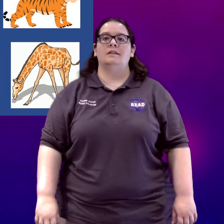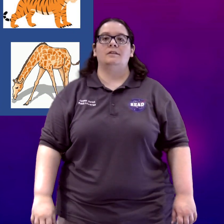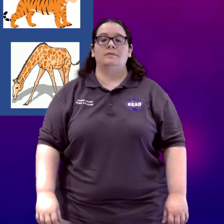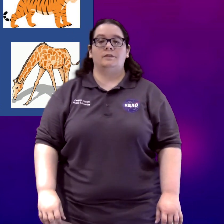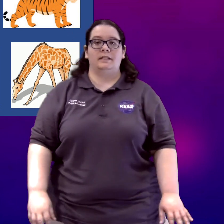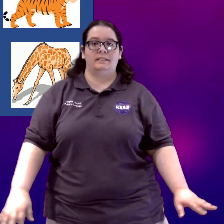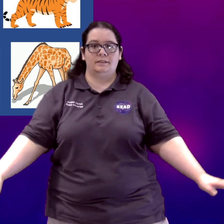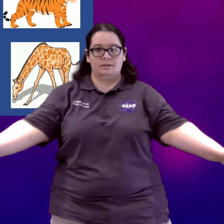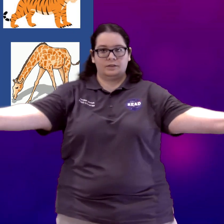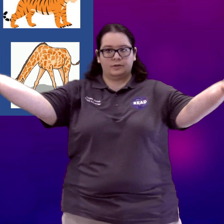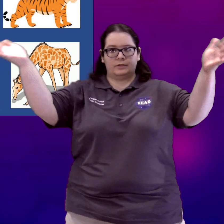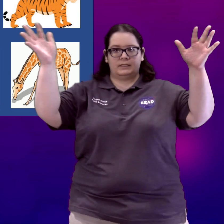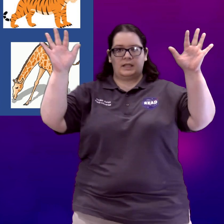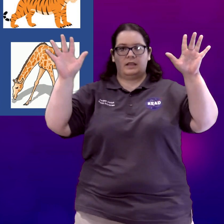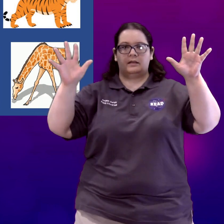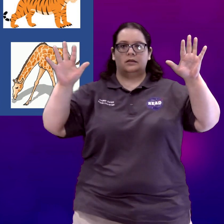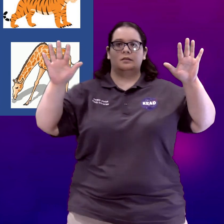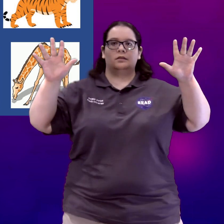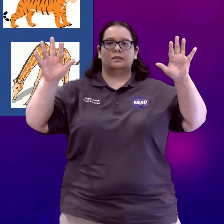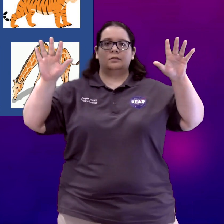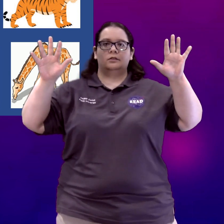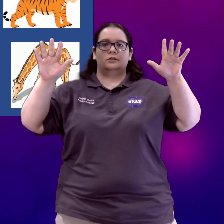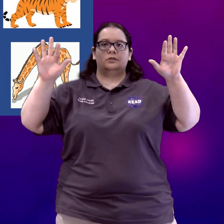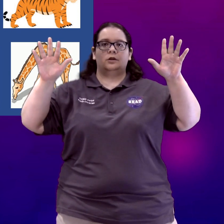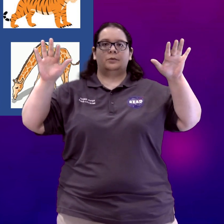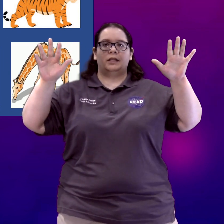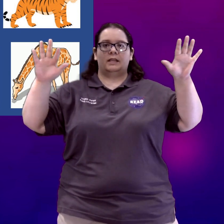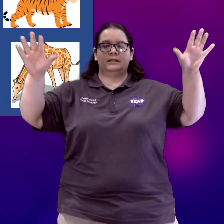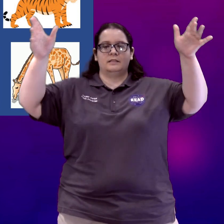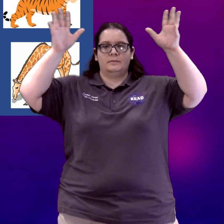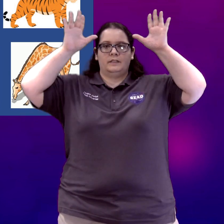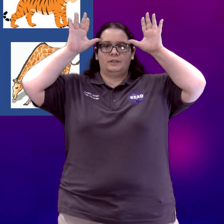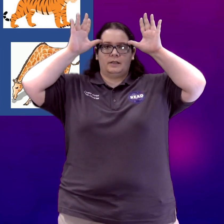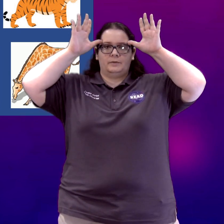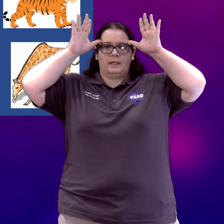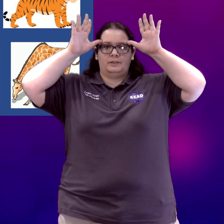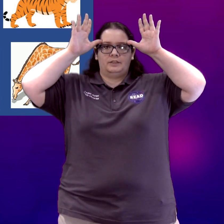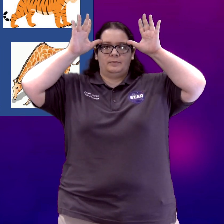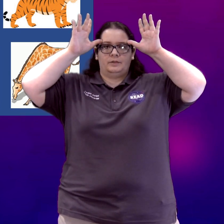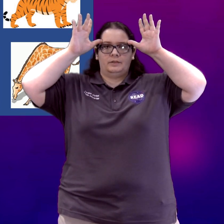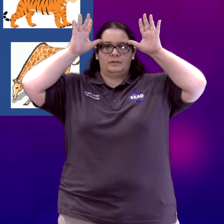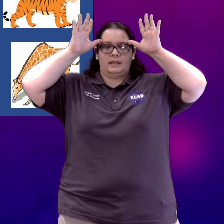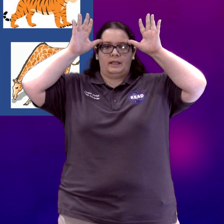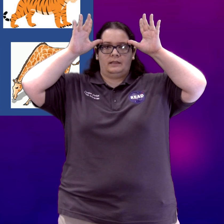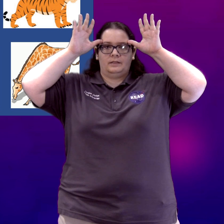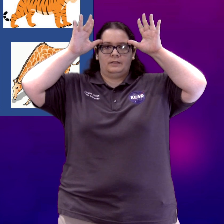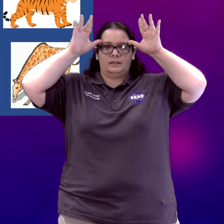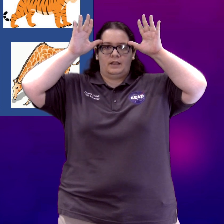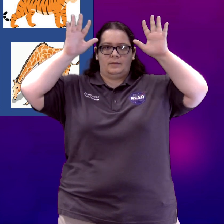For a deer, you're going to take two open hands, place your thumbs right at your temples like antlers, and then